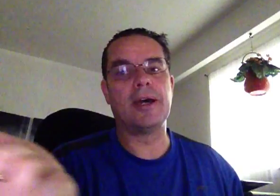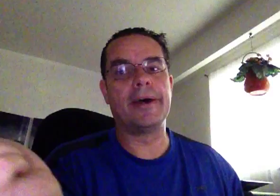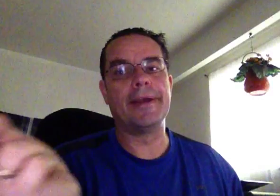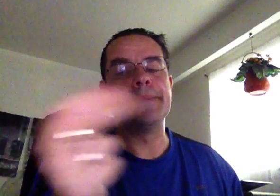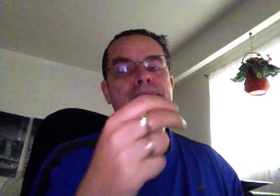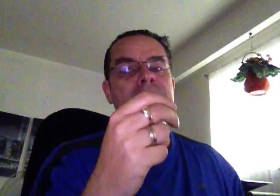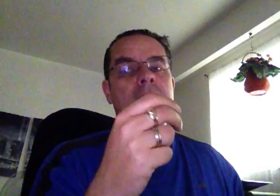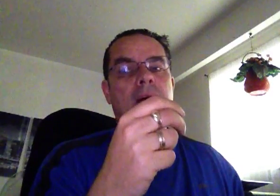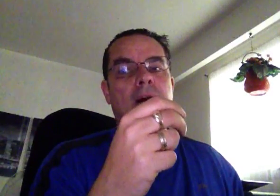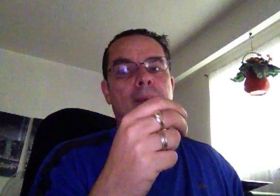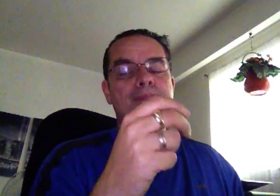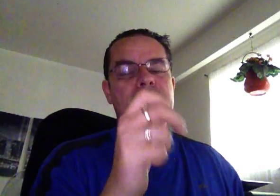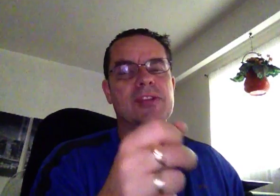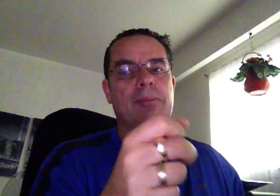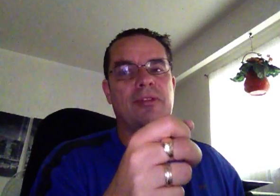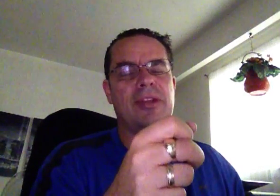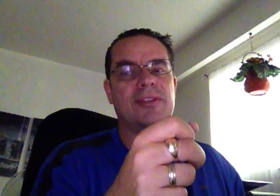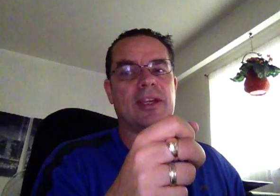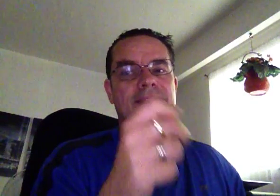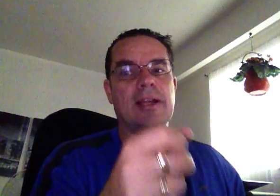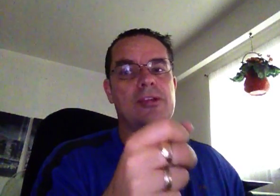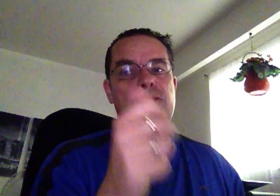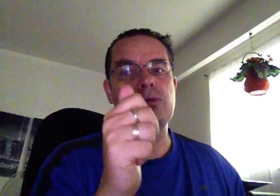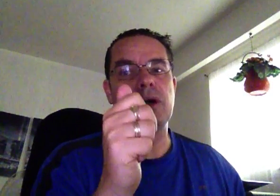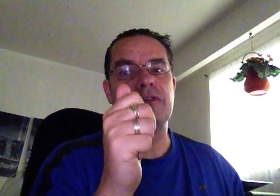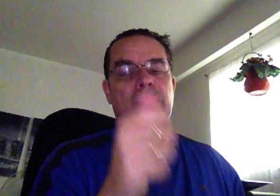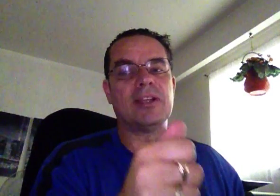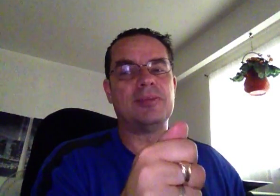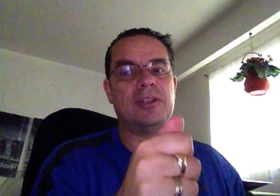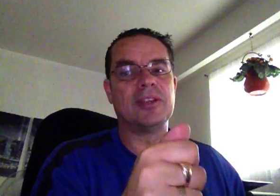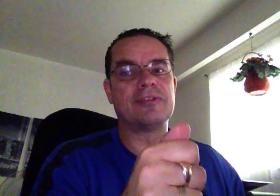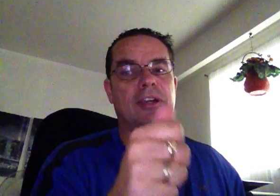da, da, da, da. Here's a couple of things I can tell you from my experience thus far.